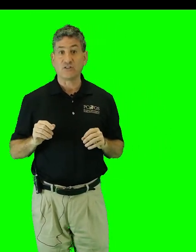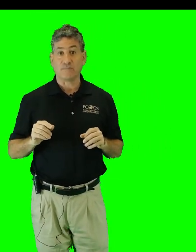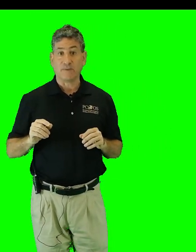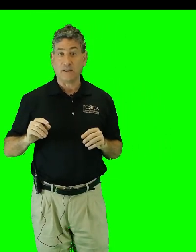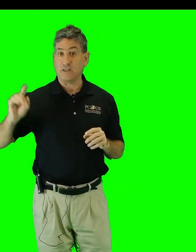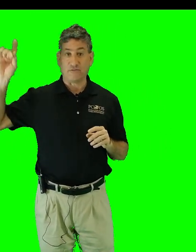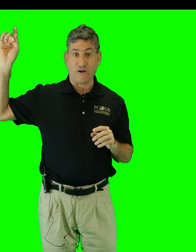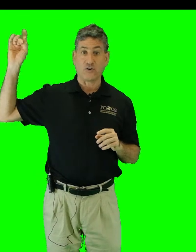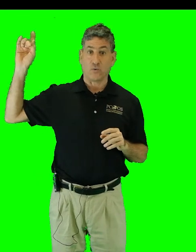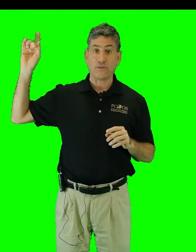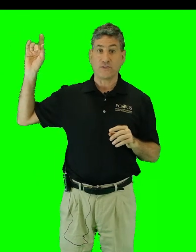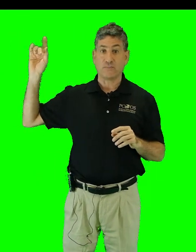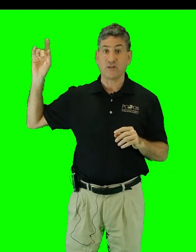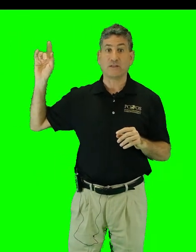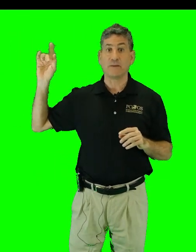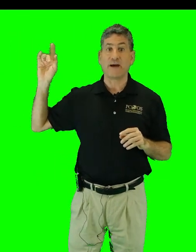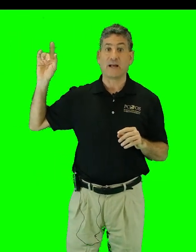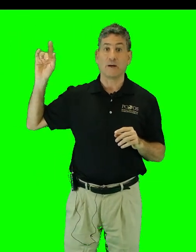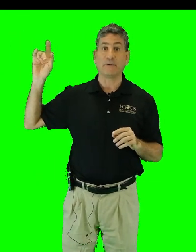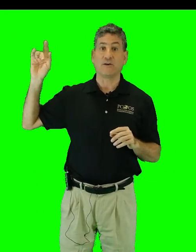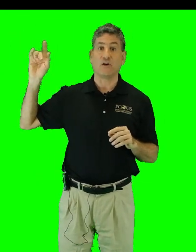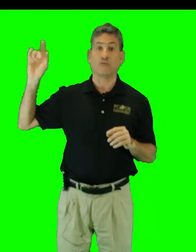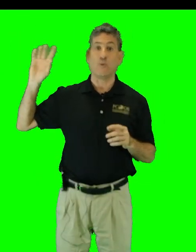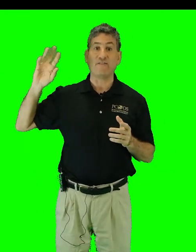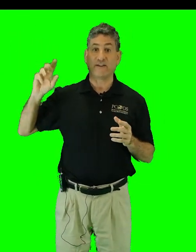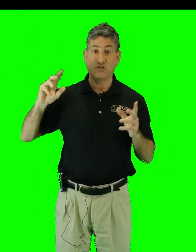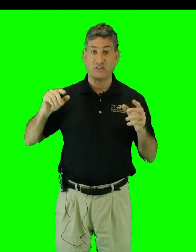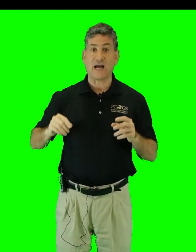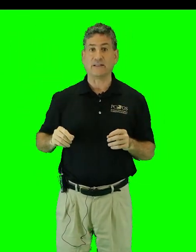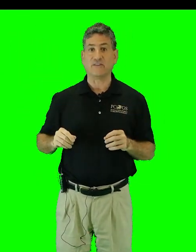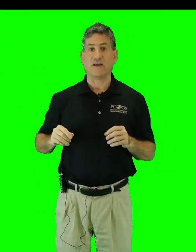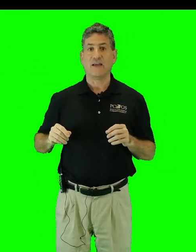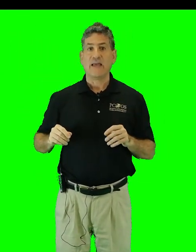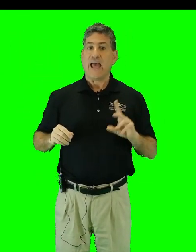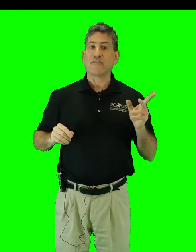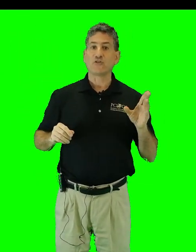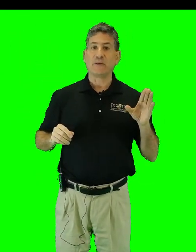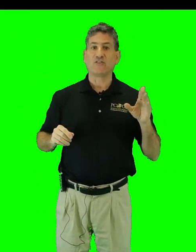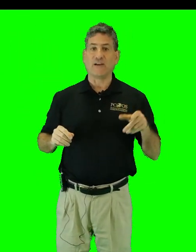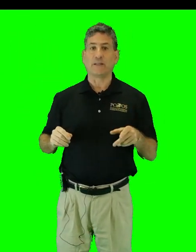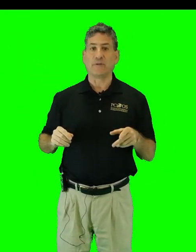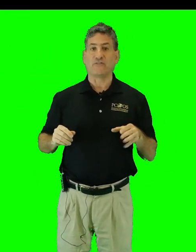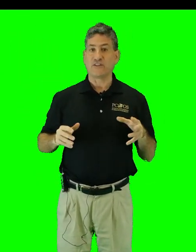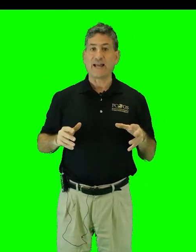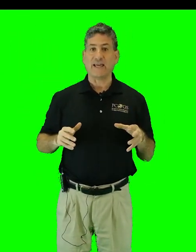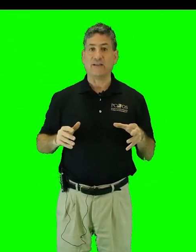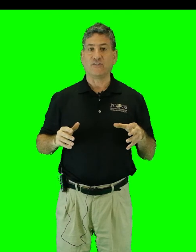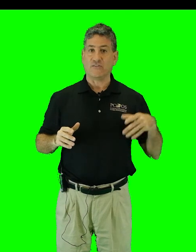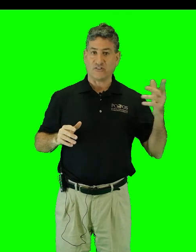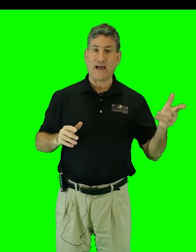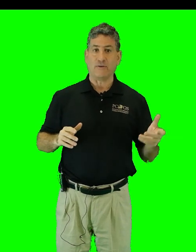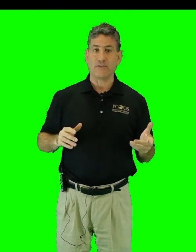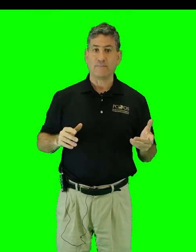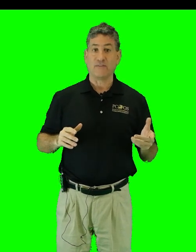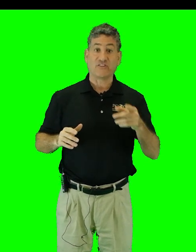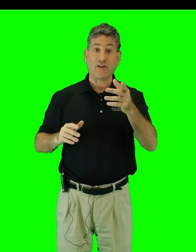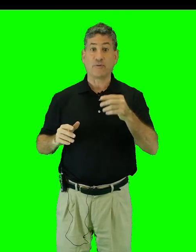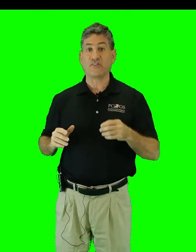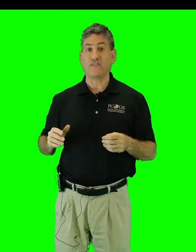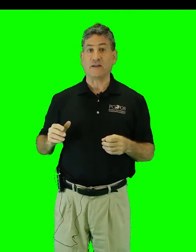in the far north particularly by a company called Wave Energy Scotland and there's been development for decades in the south in the south pacific